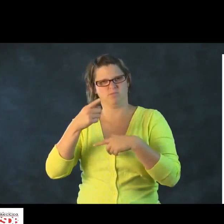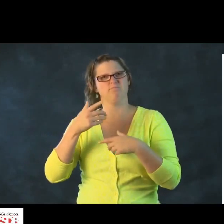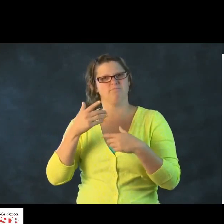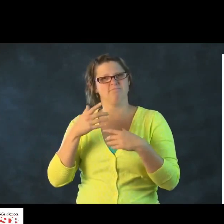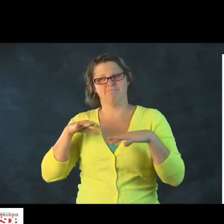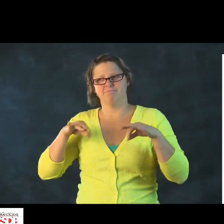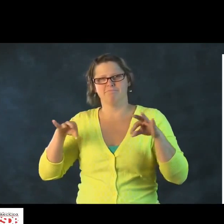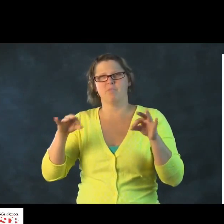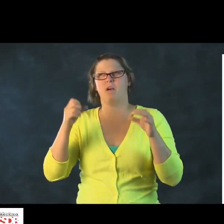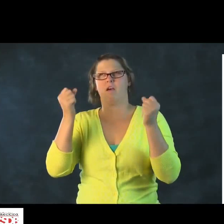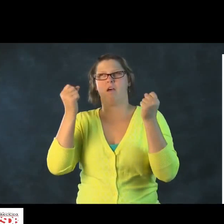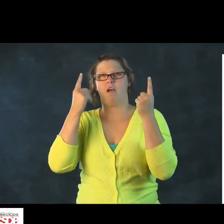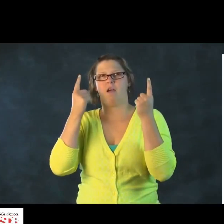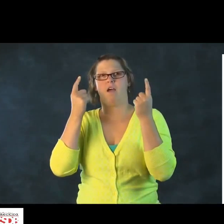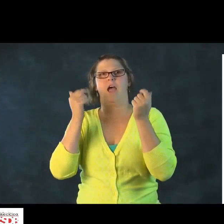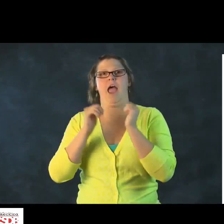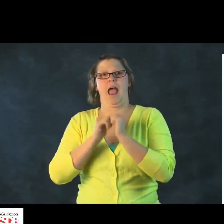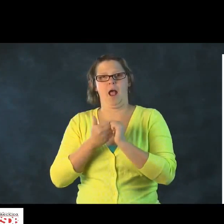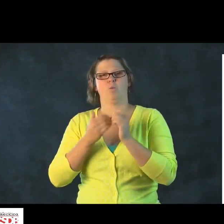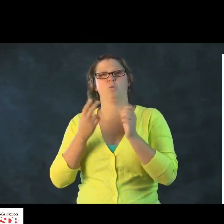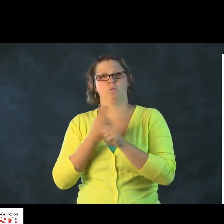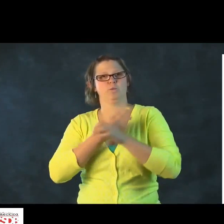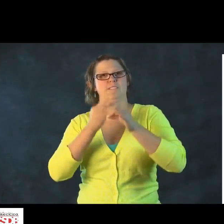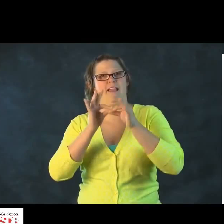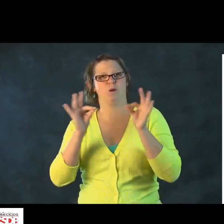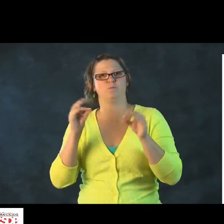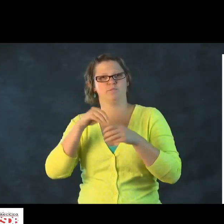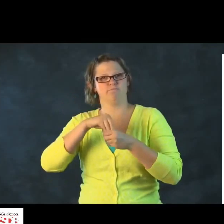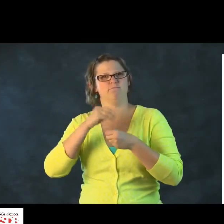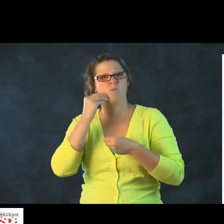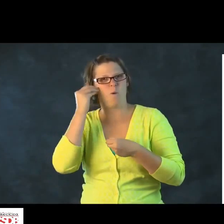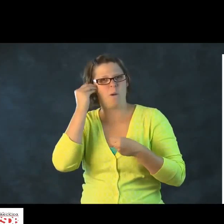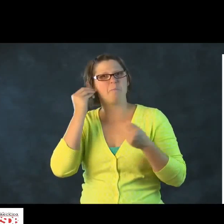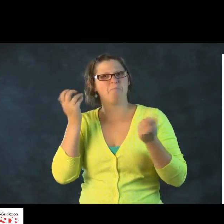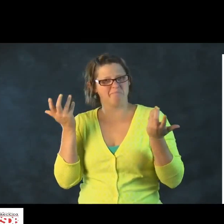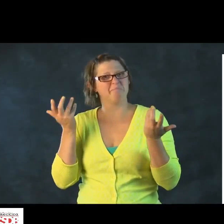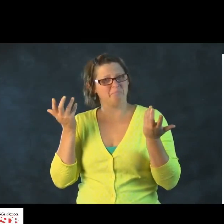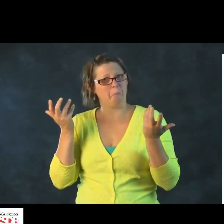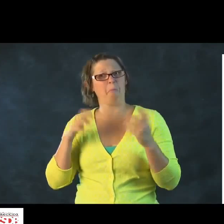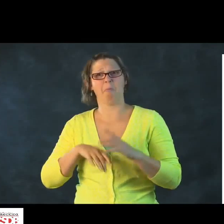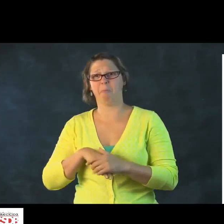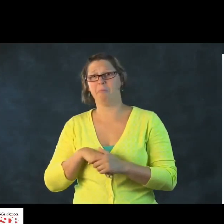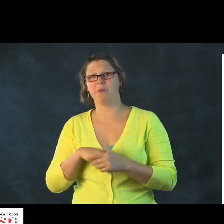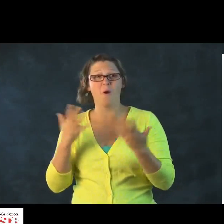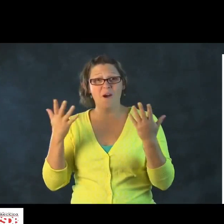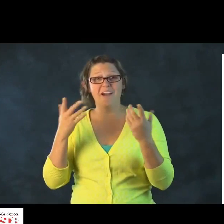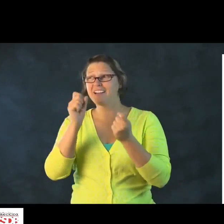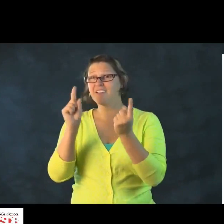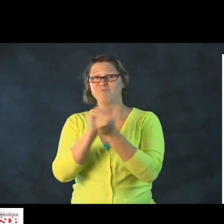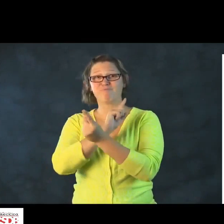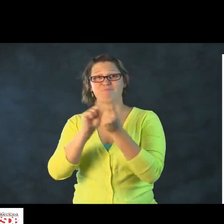workshops or classes. So you can get a better understanding of how you can use language in your home.